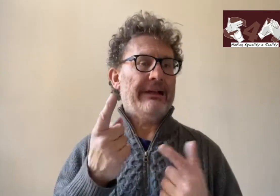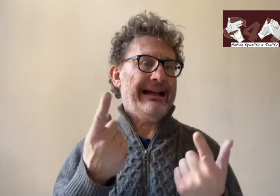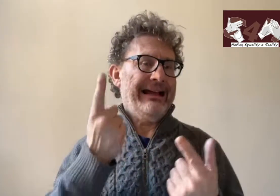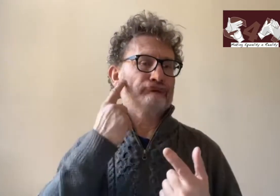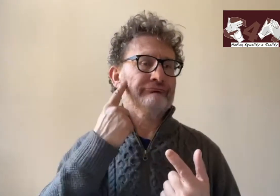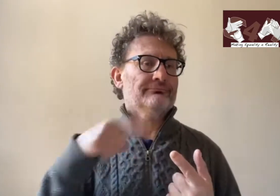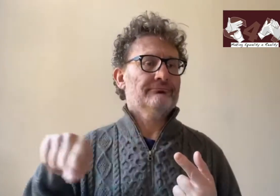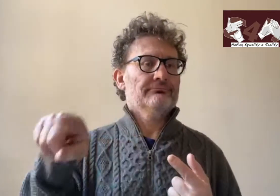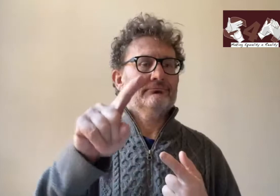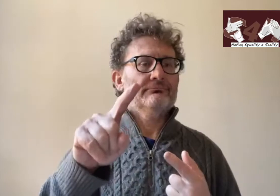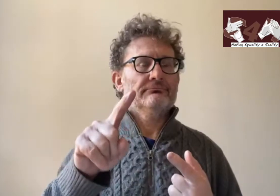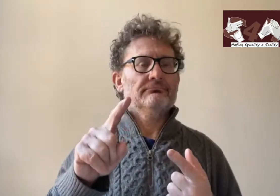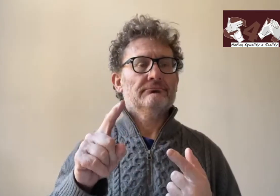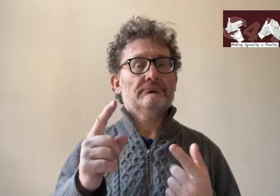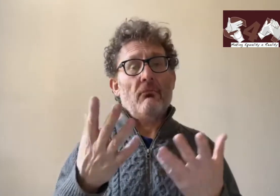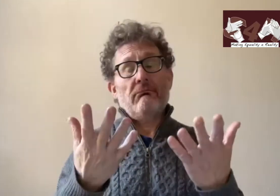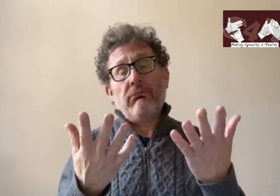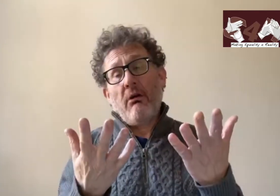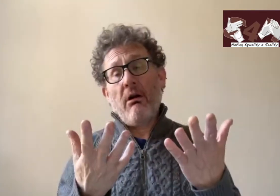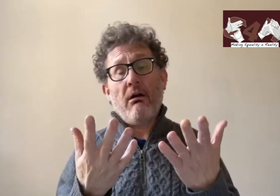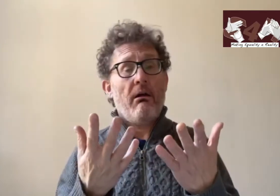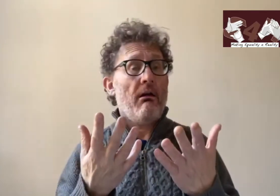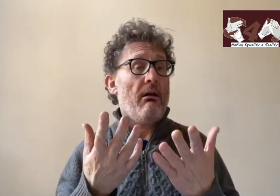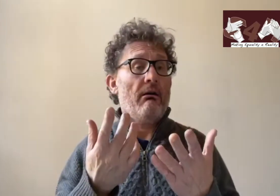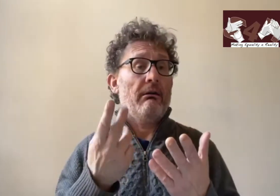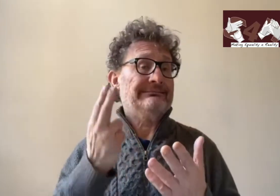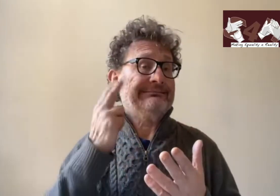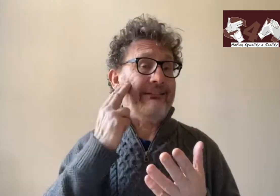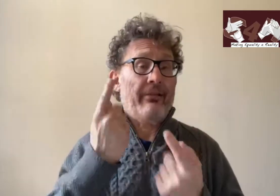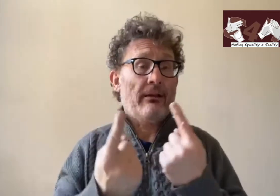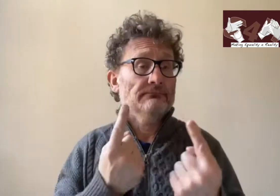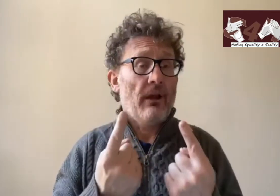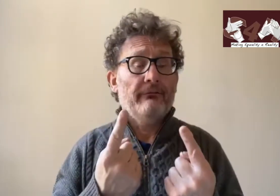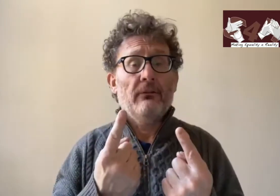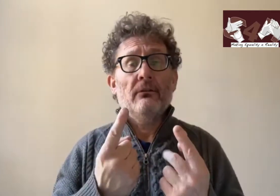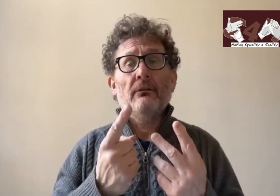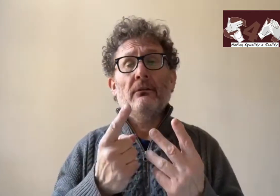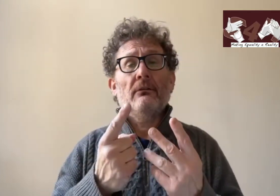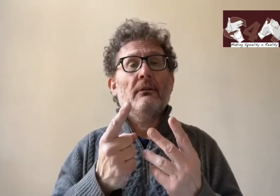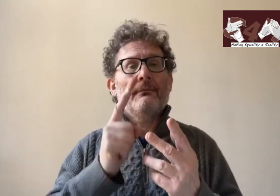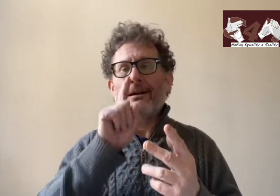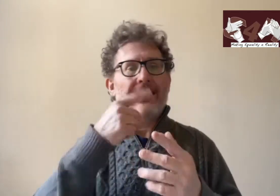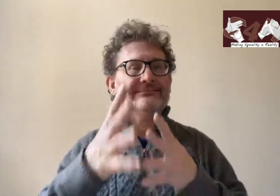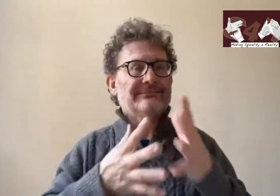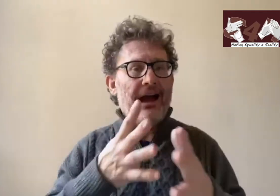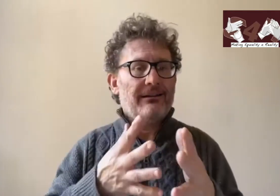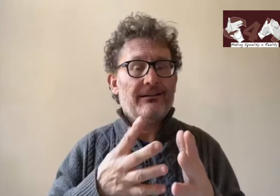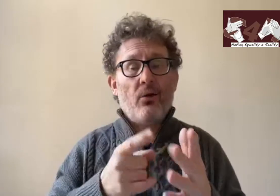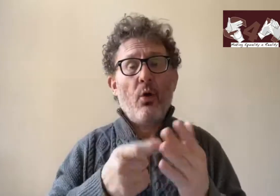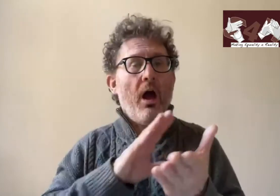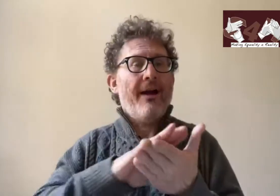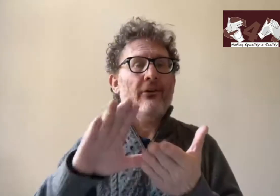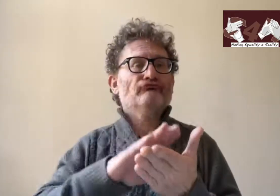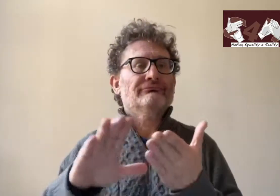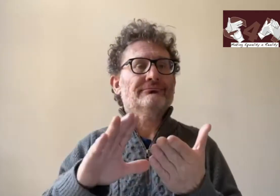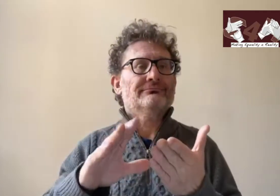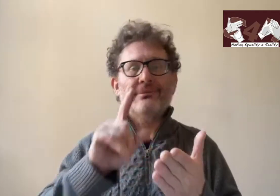There are hearing people out there or those who are deaf but can't sign or those who are